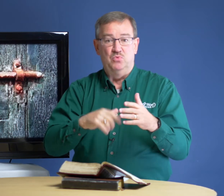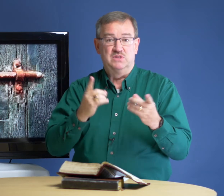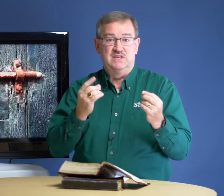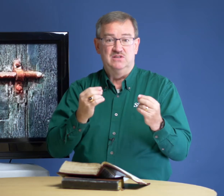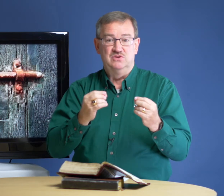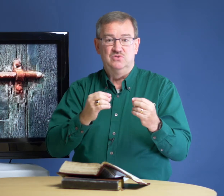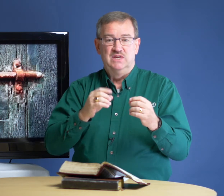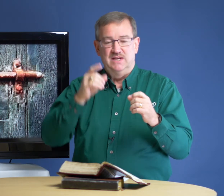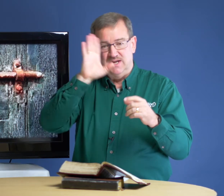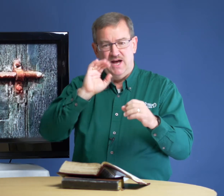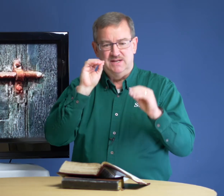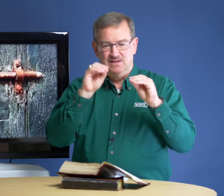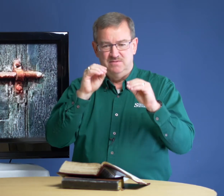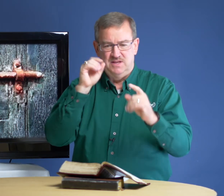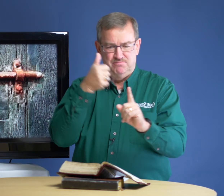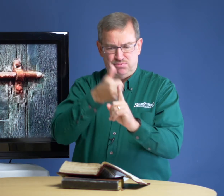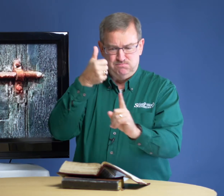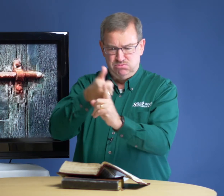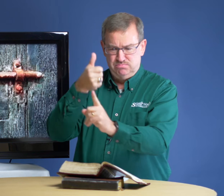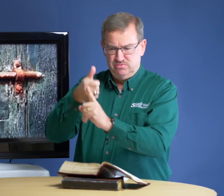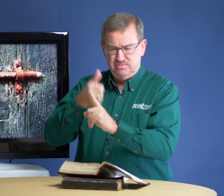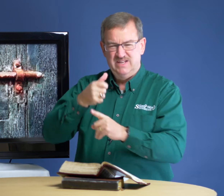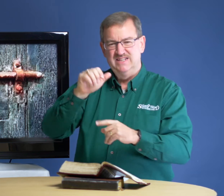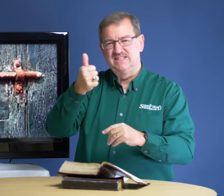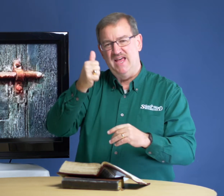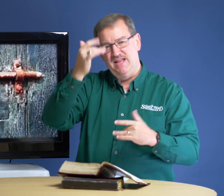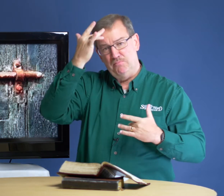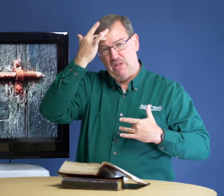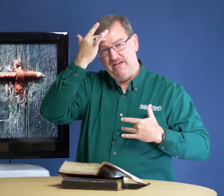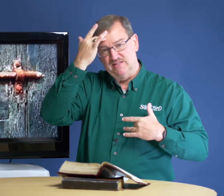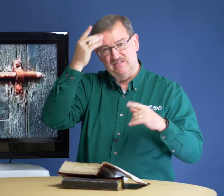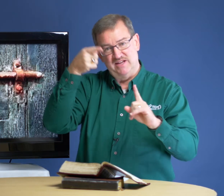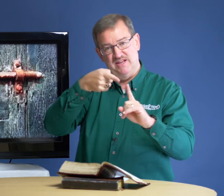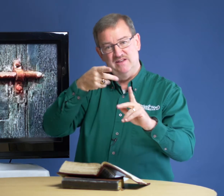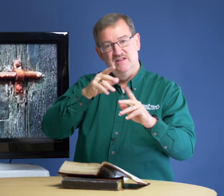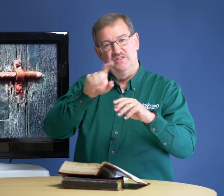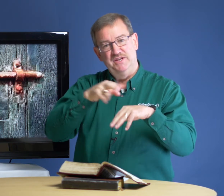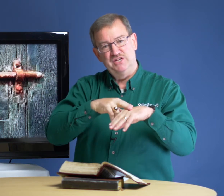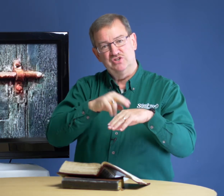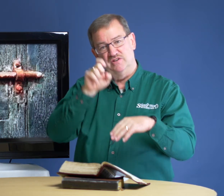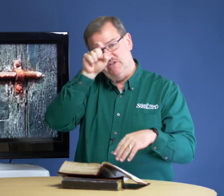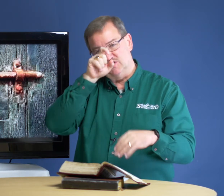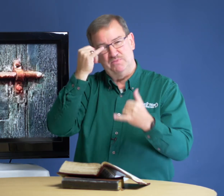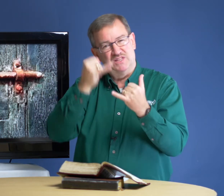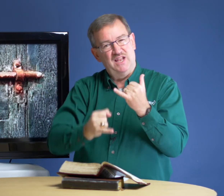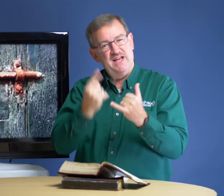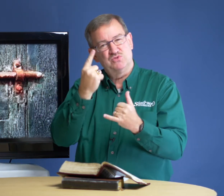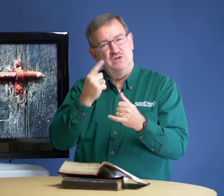what did he do? God, 10 plagues that hit the nation of Egypt. But the last one